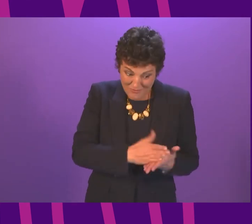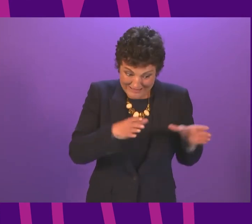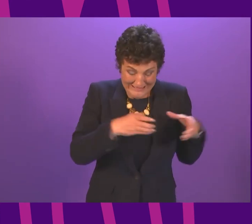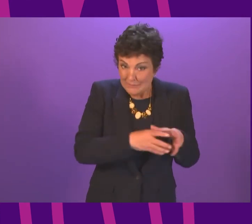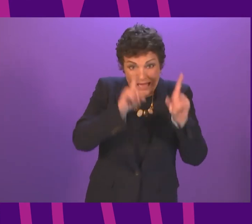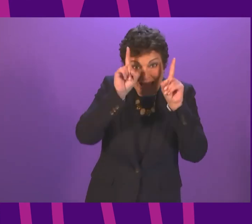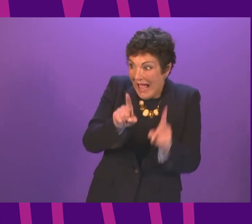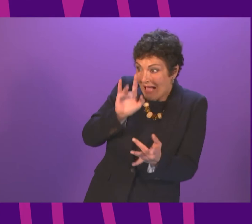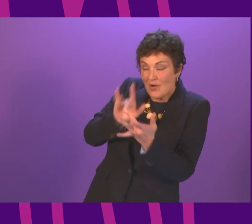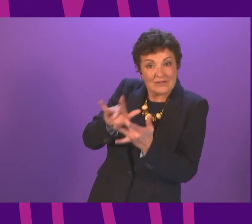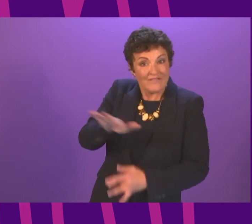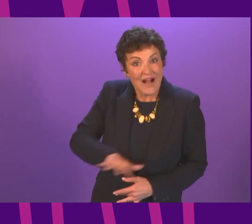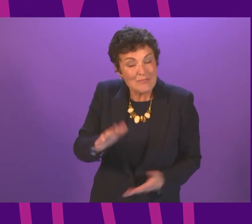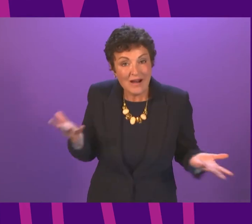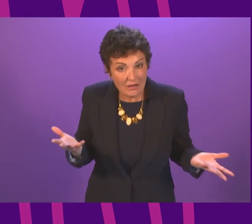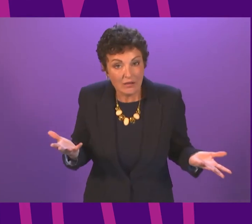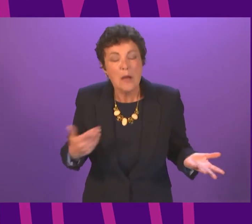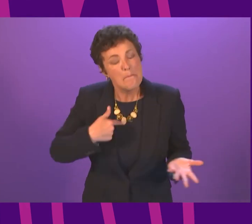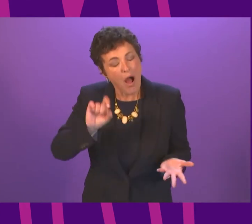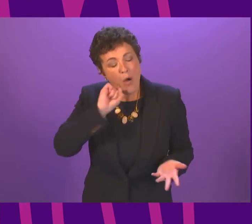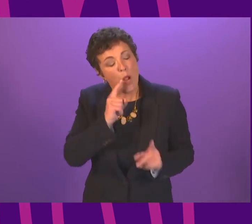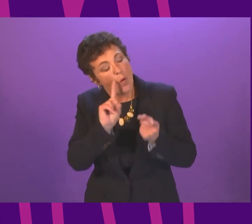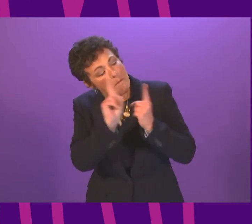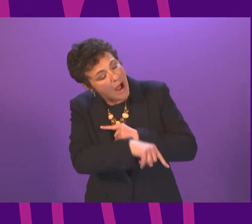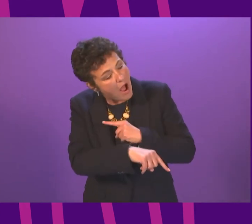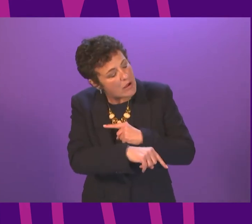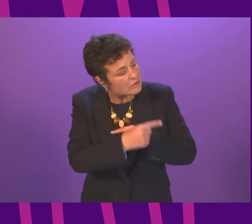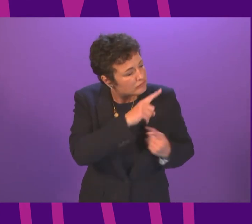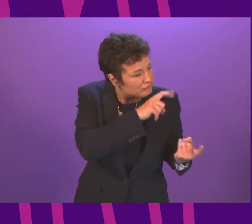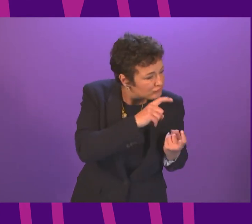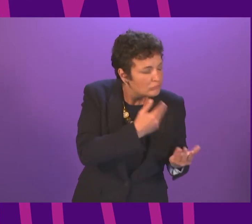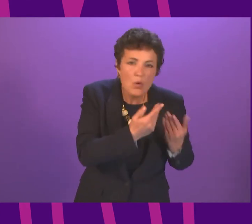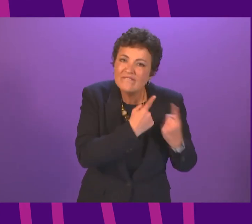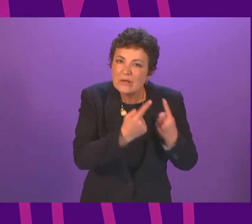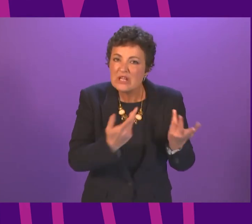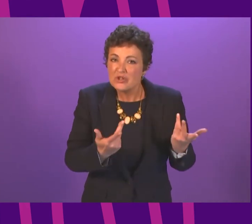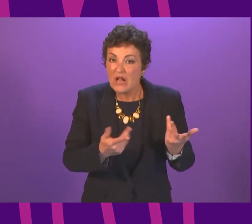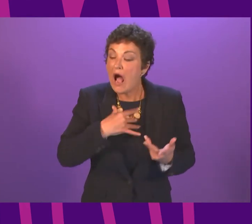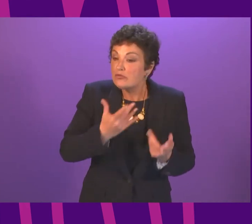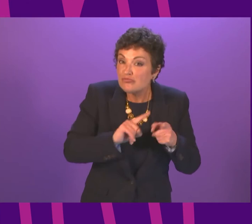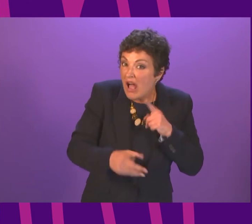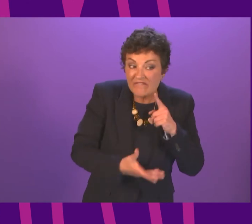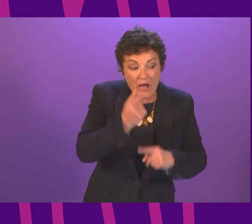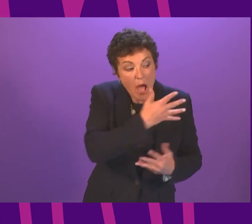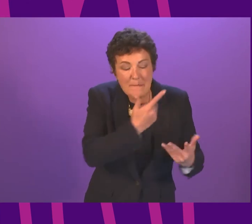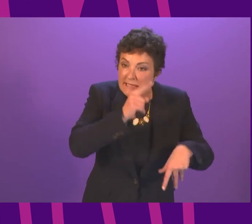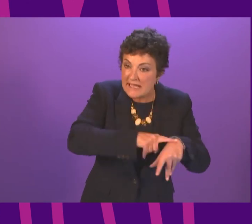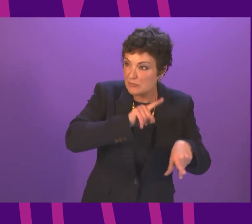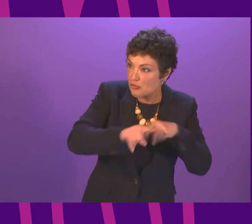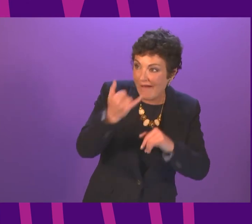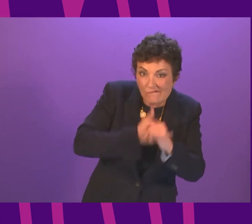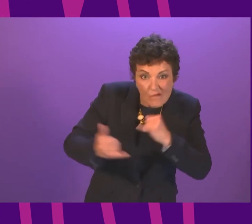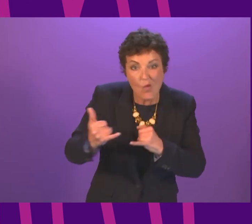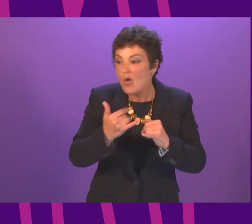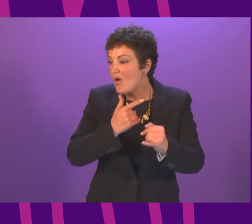with a family. I certainly will seek to provide further information about the number of attempts that have been made when the